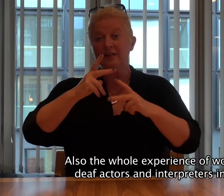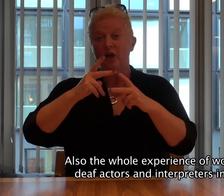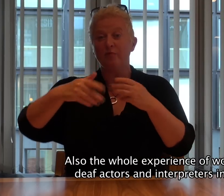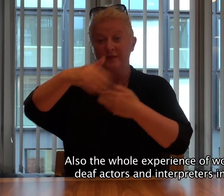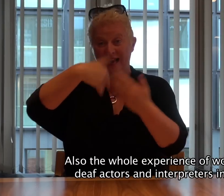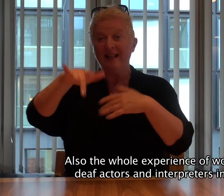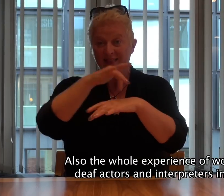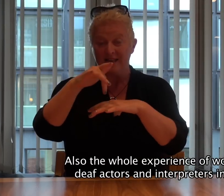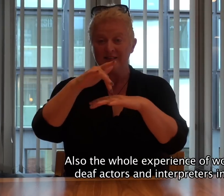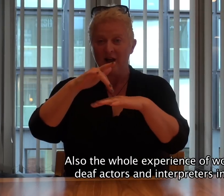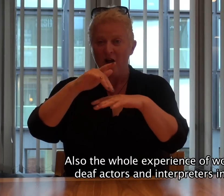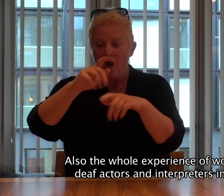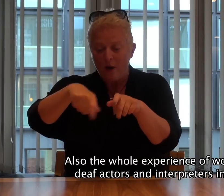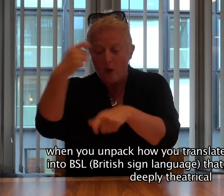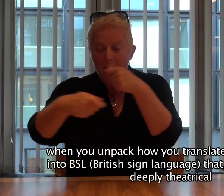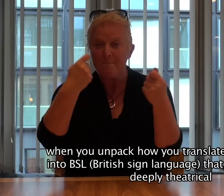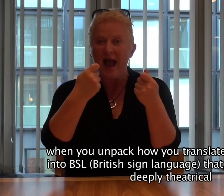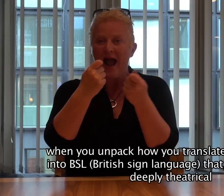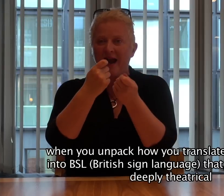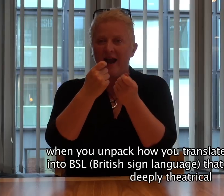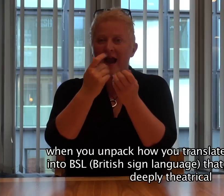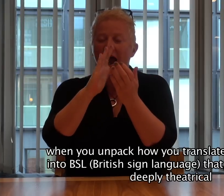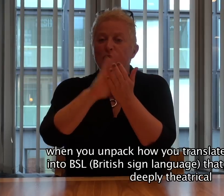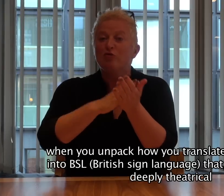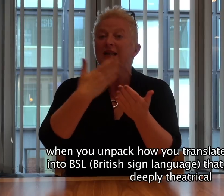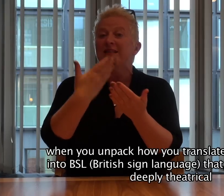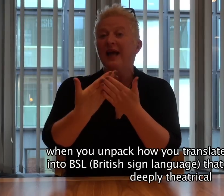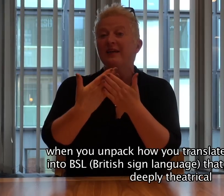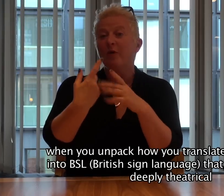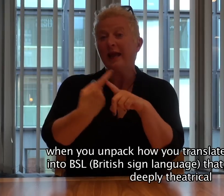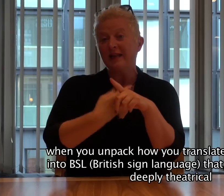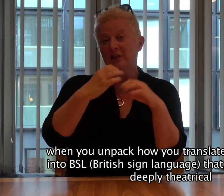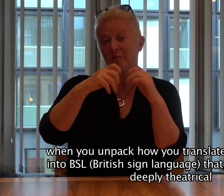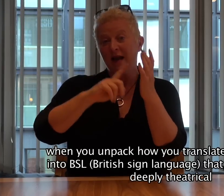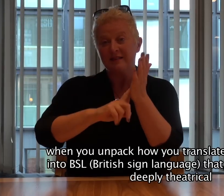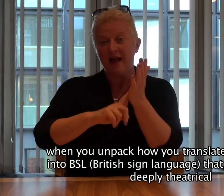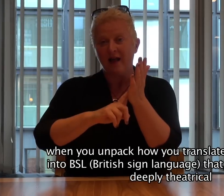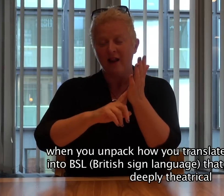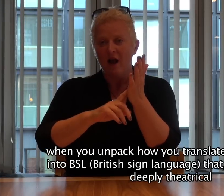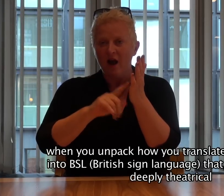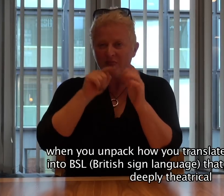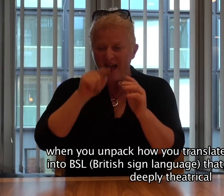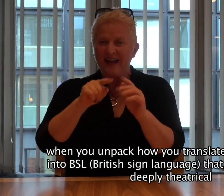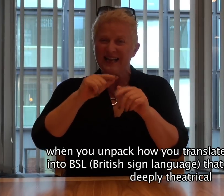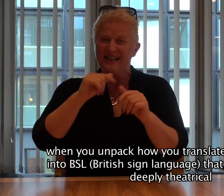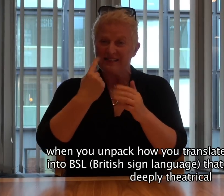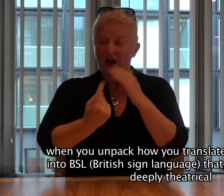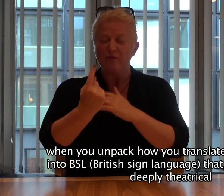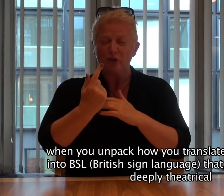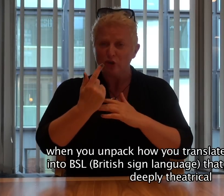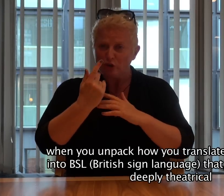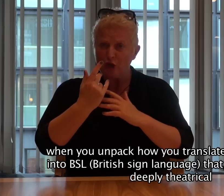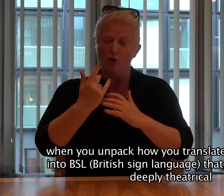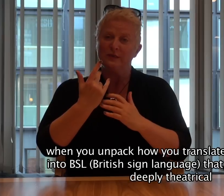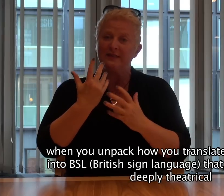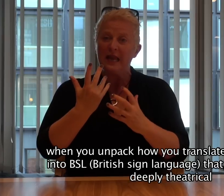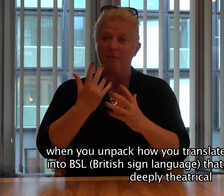and interpreters in theatre, when you unpack how you translate from English into BSL, that in itself